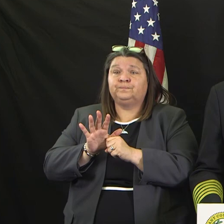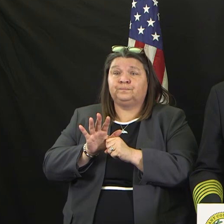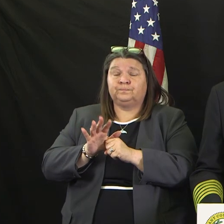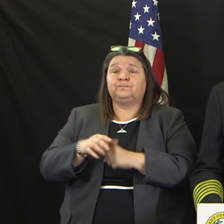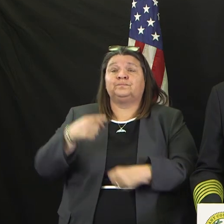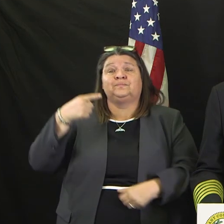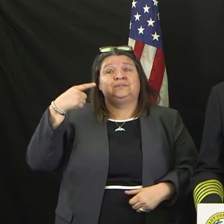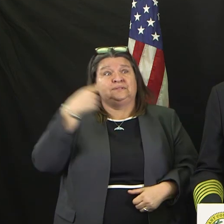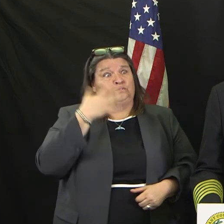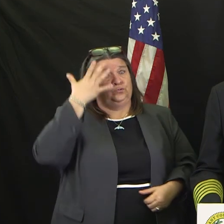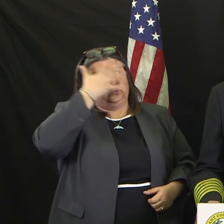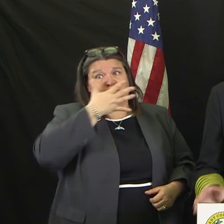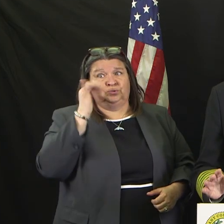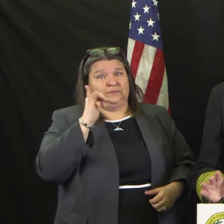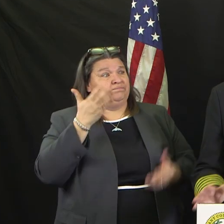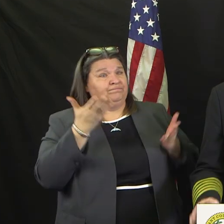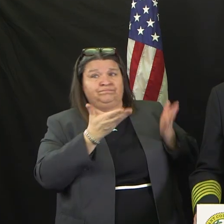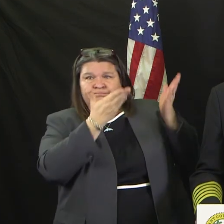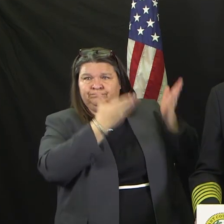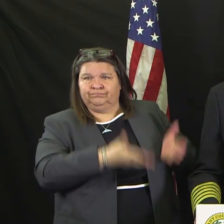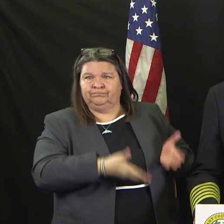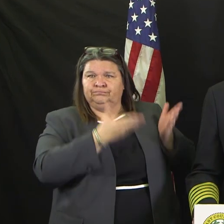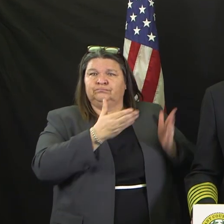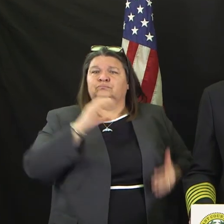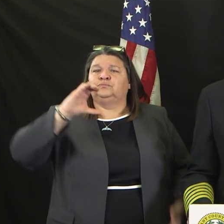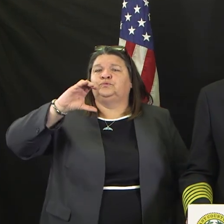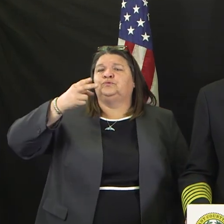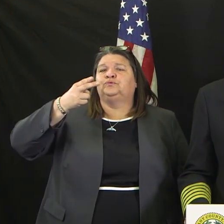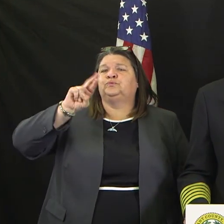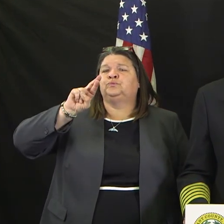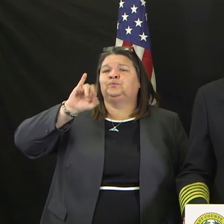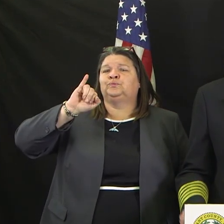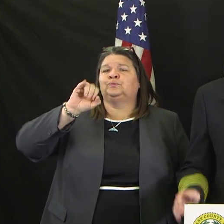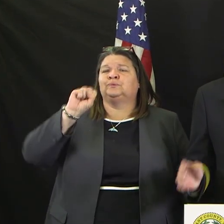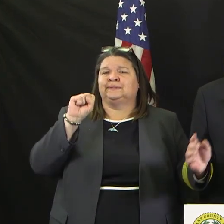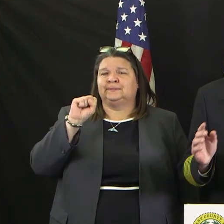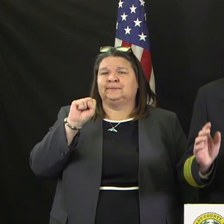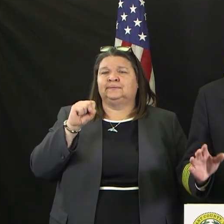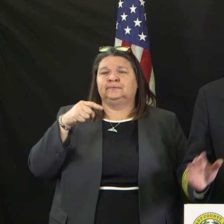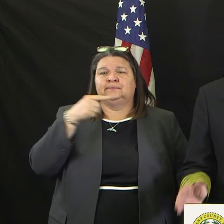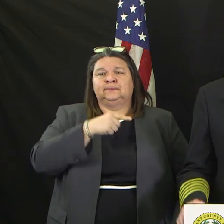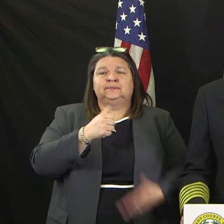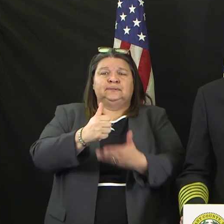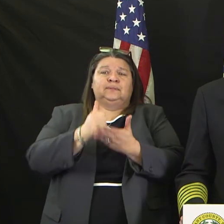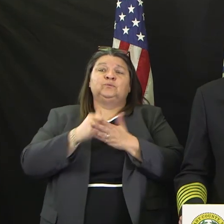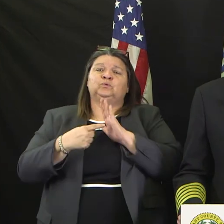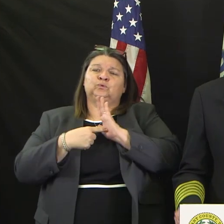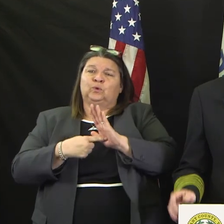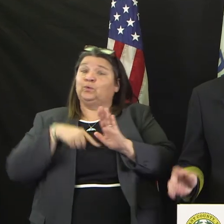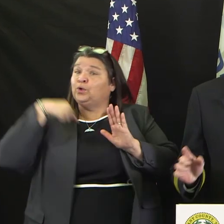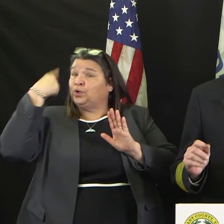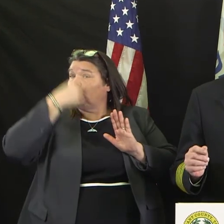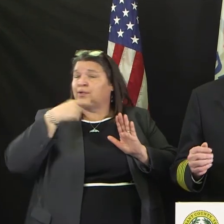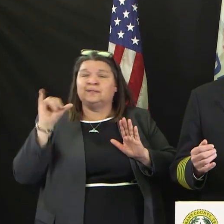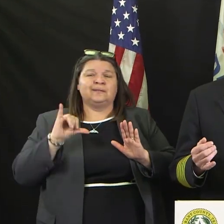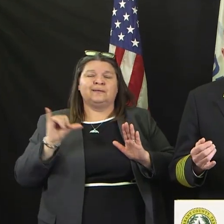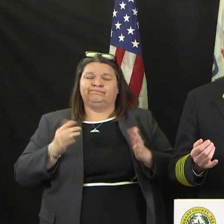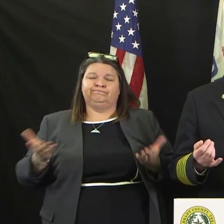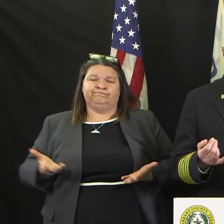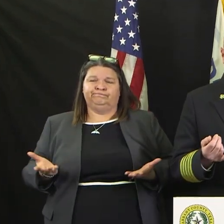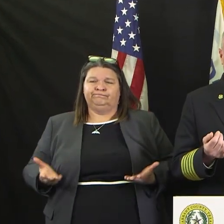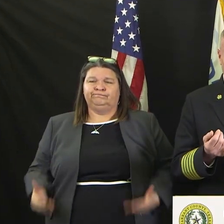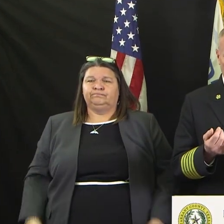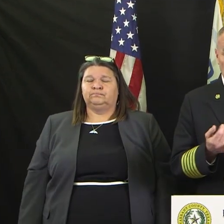as very, very quickly, I'd like to go through a couple of things about this for your own personal safety. We recognize the fact